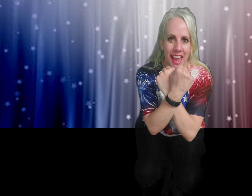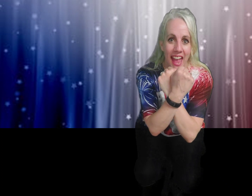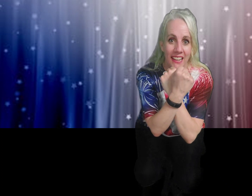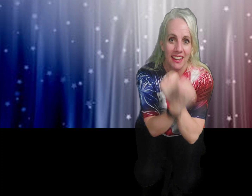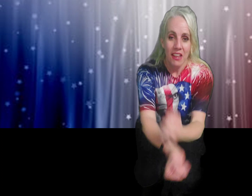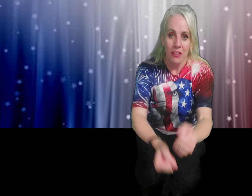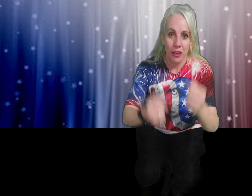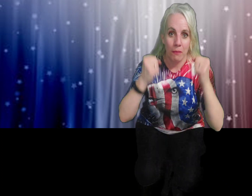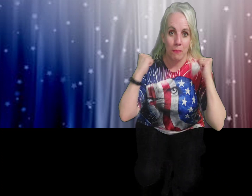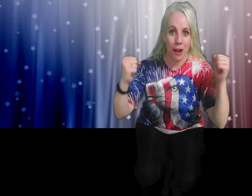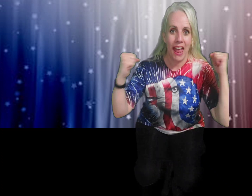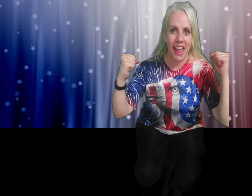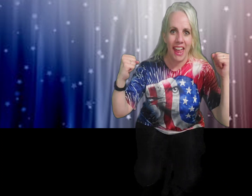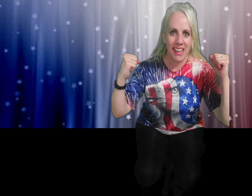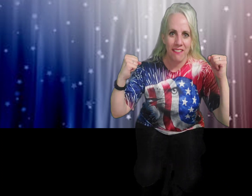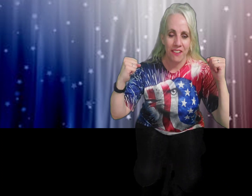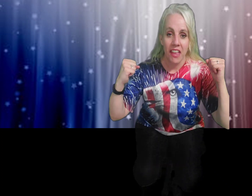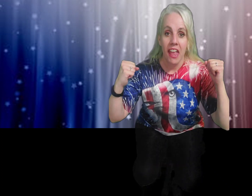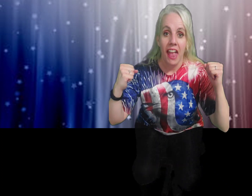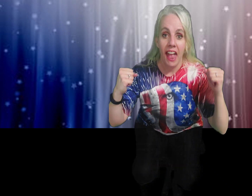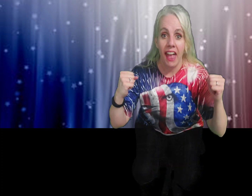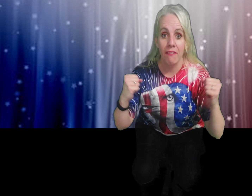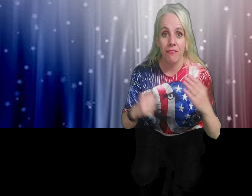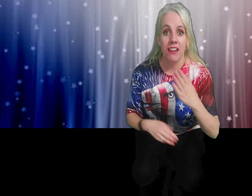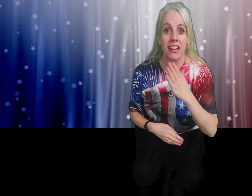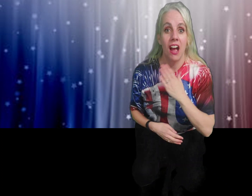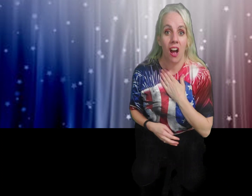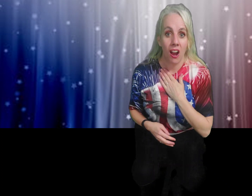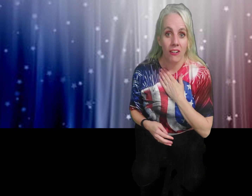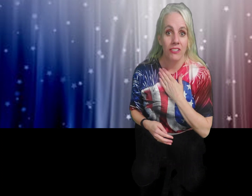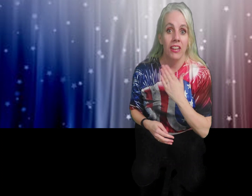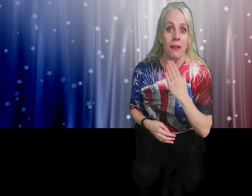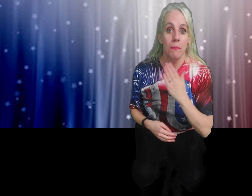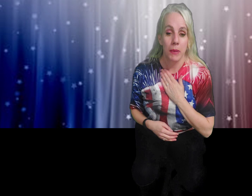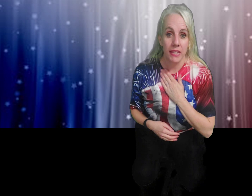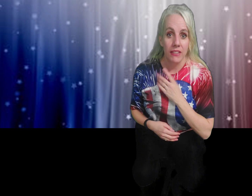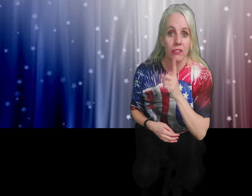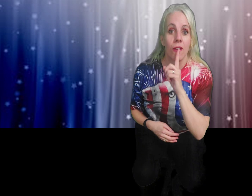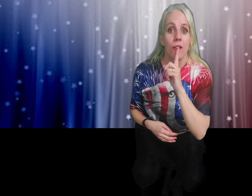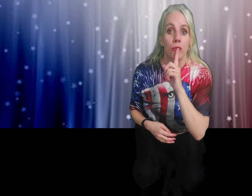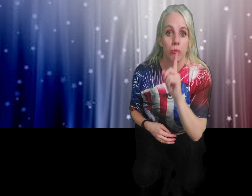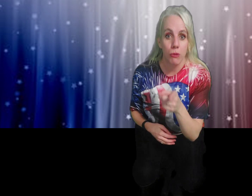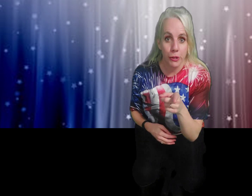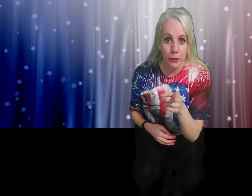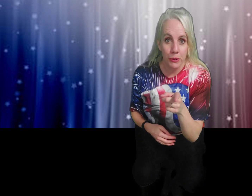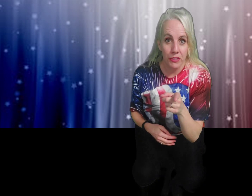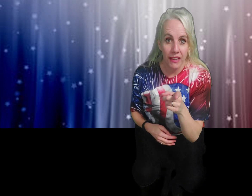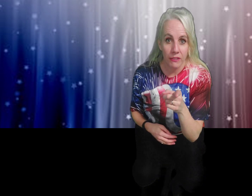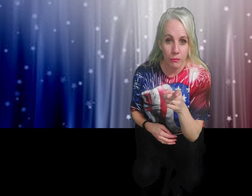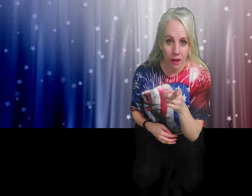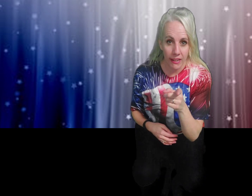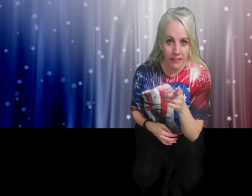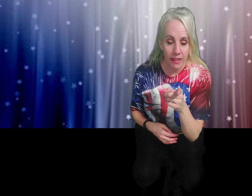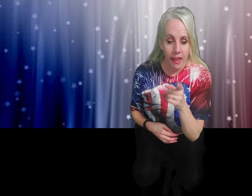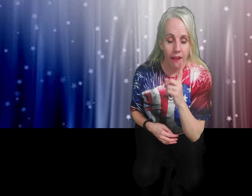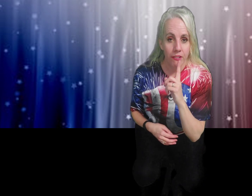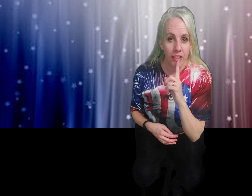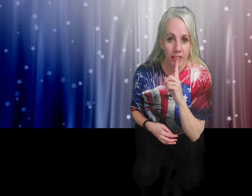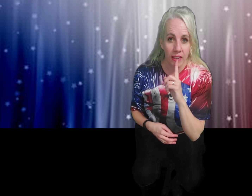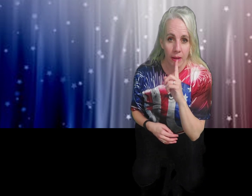and the brave. Every heart beats true. That's right. Everything that